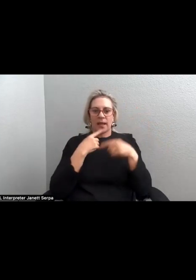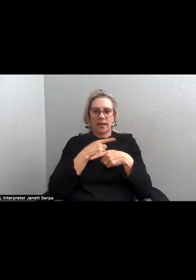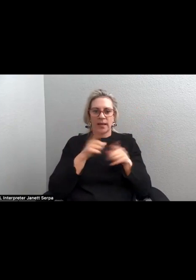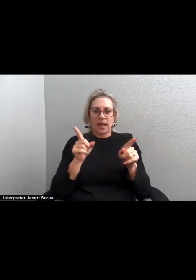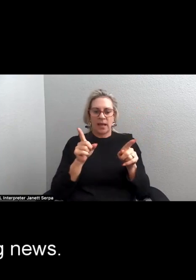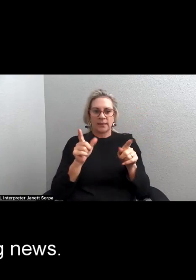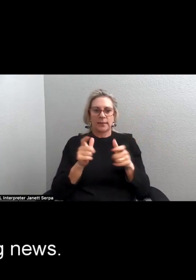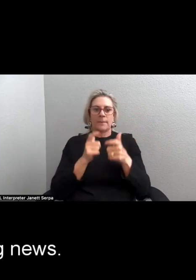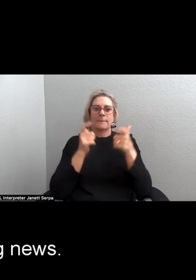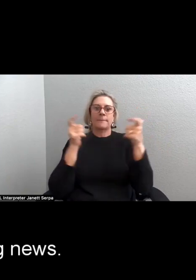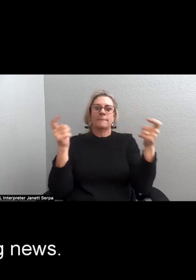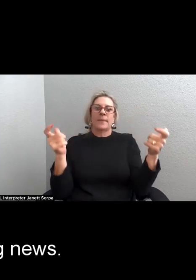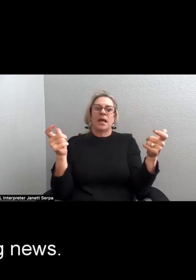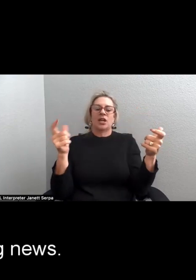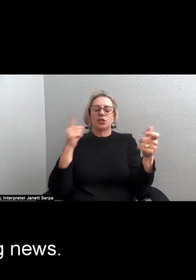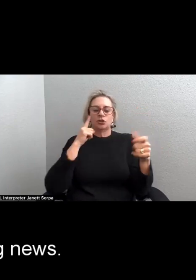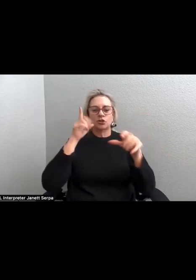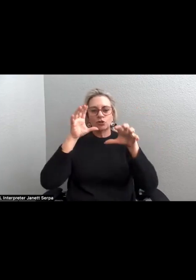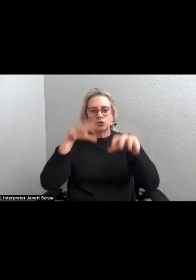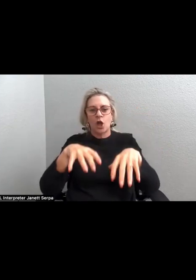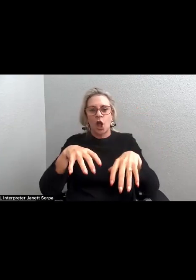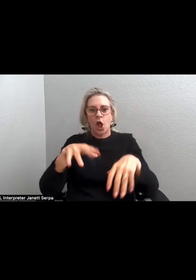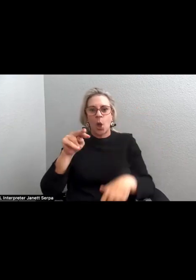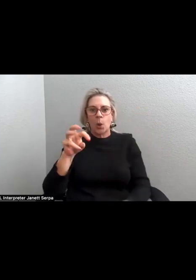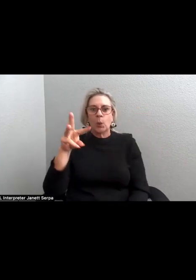big, shocking news.